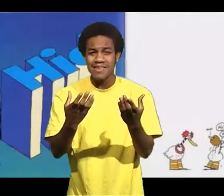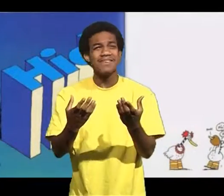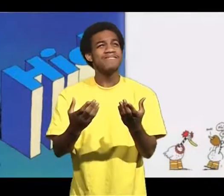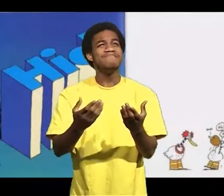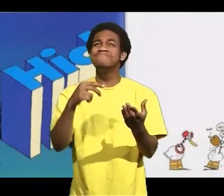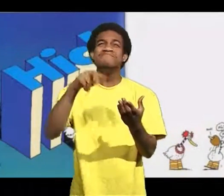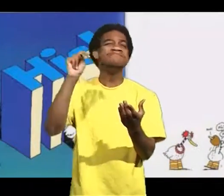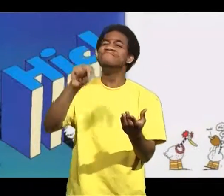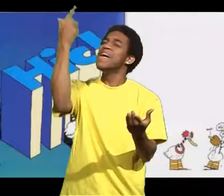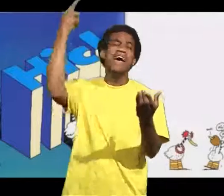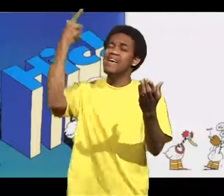That didn't work either.